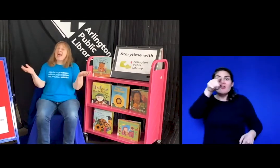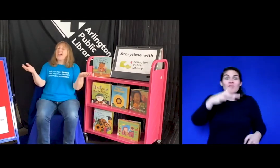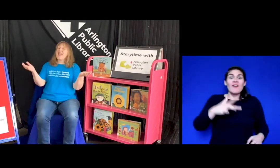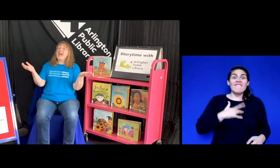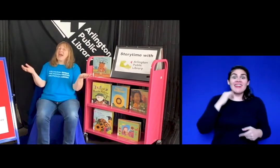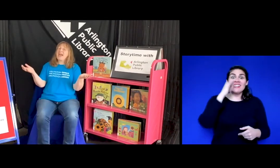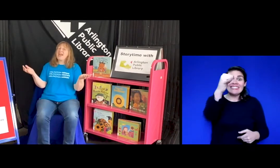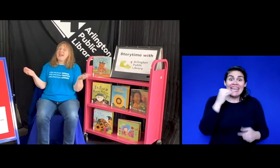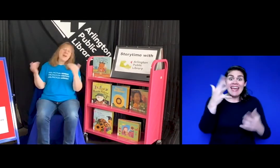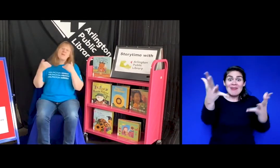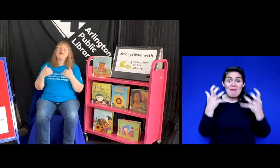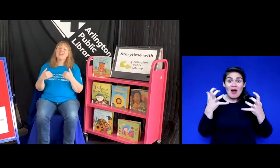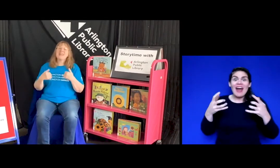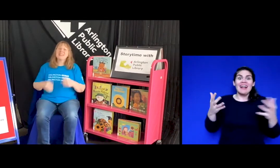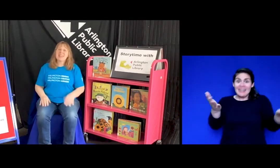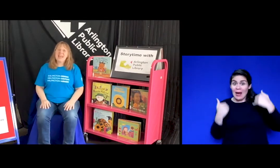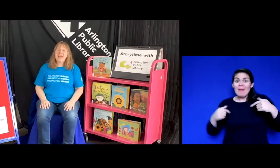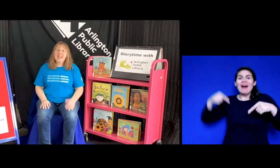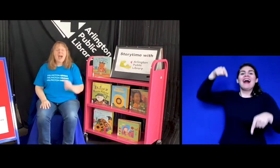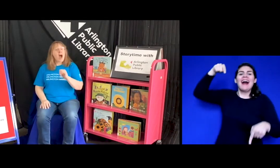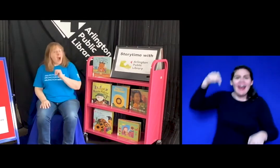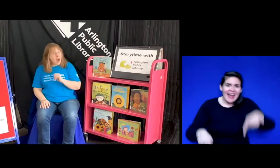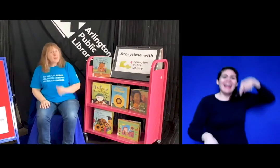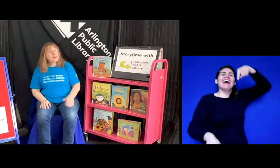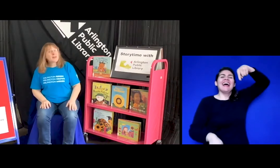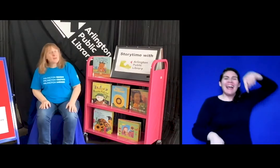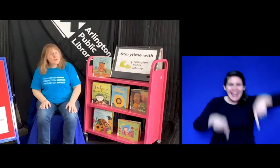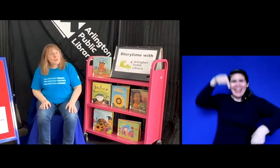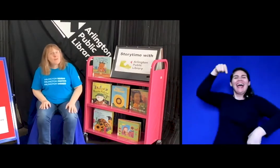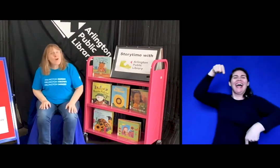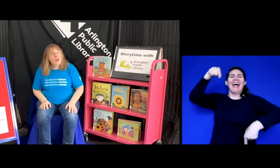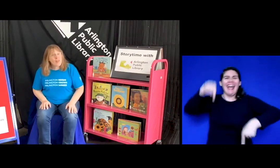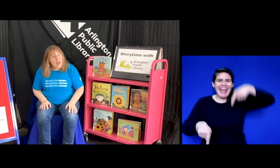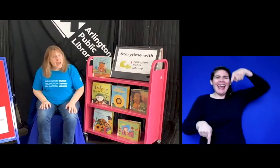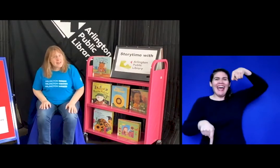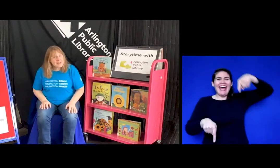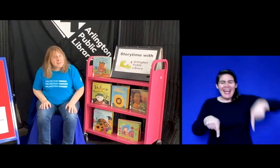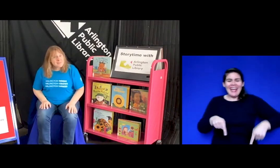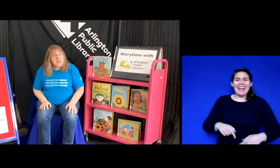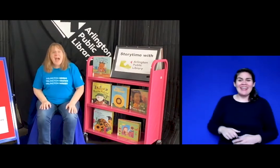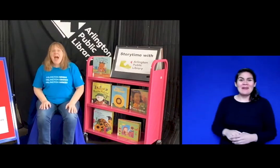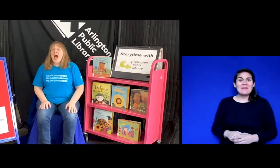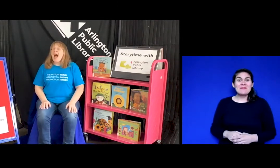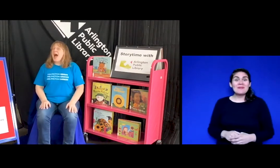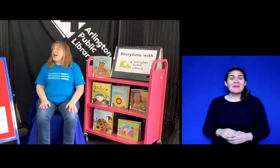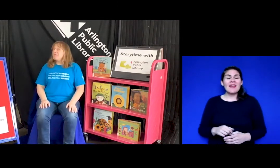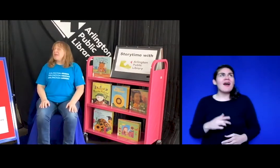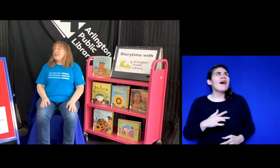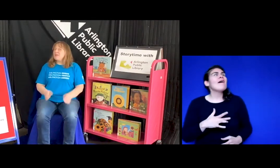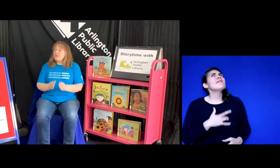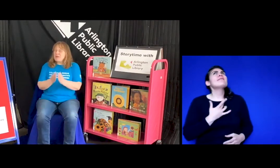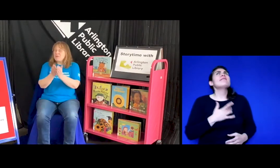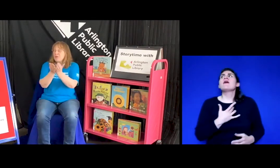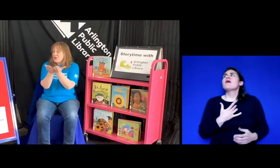Hey, hey, what do you say? I'm in the mood for that. I'm in the mood for